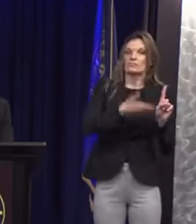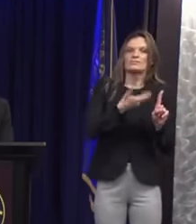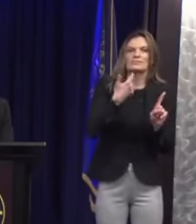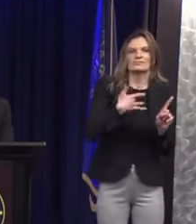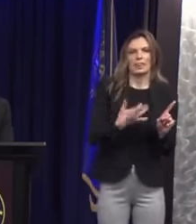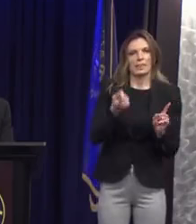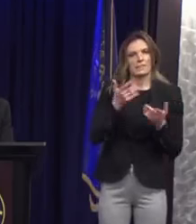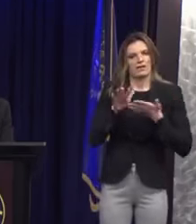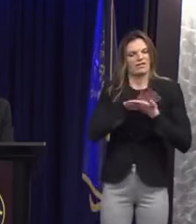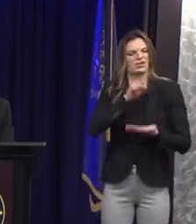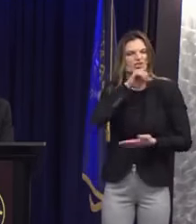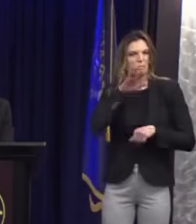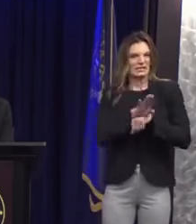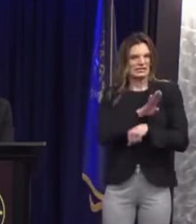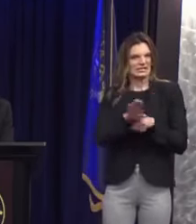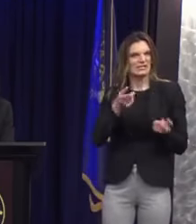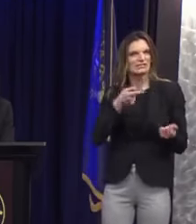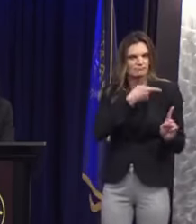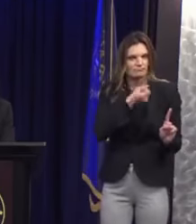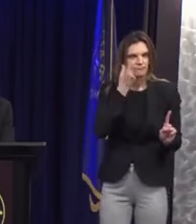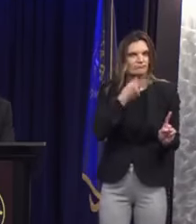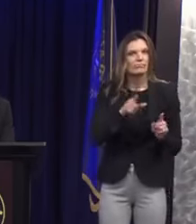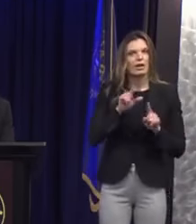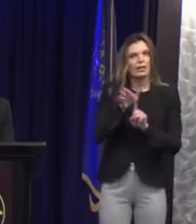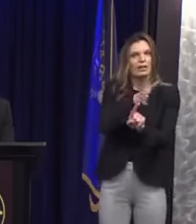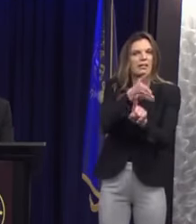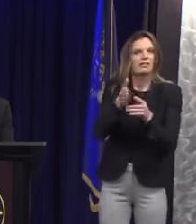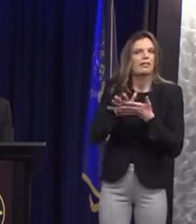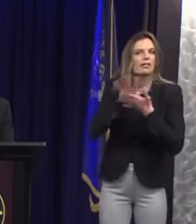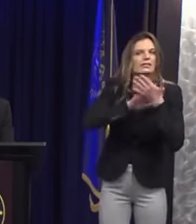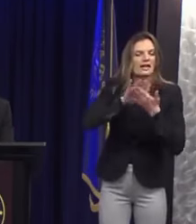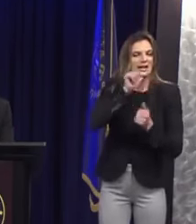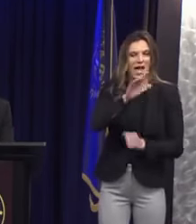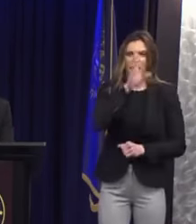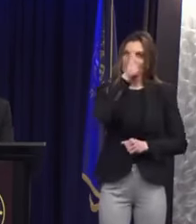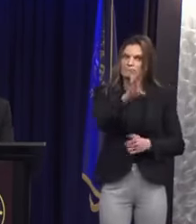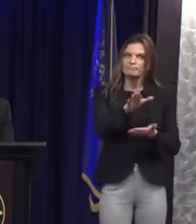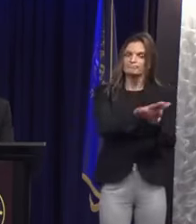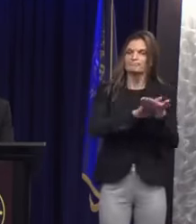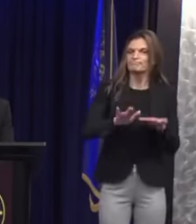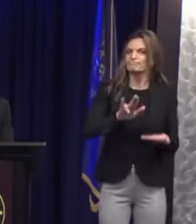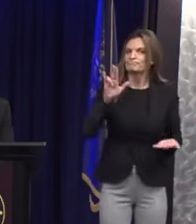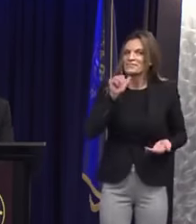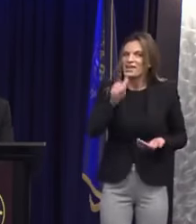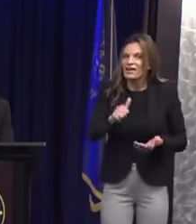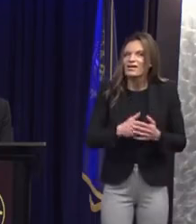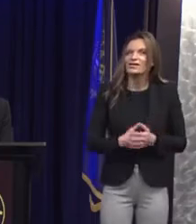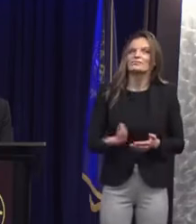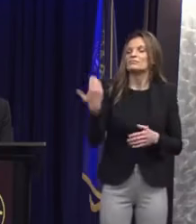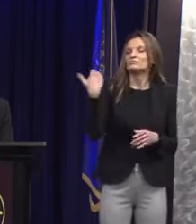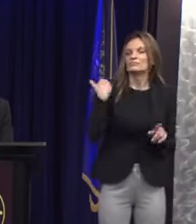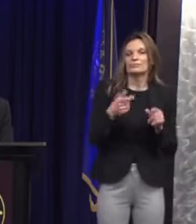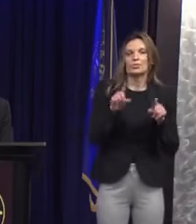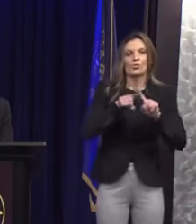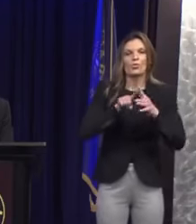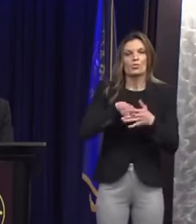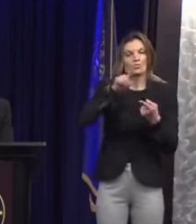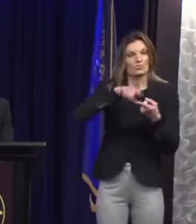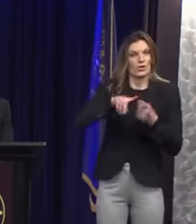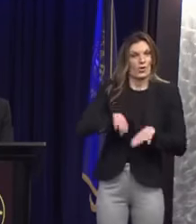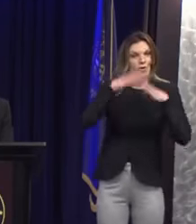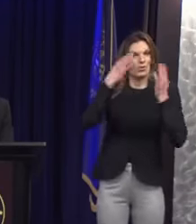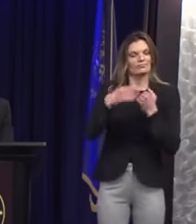clients. The investigation was formally opened in September of 2020 after my office